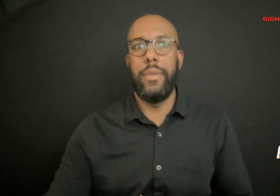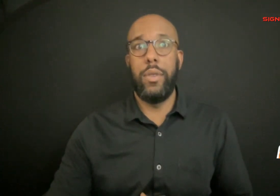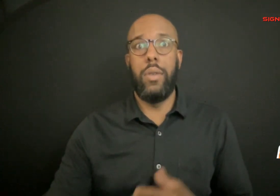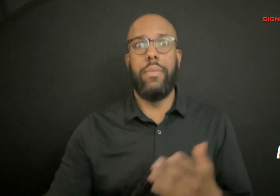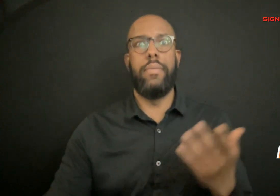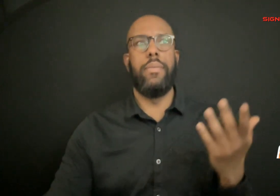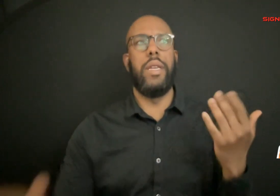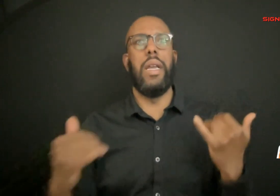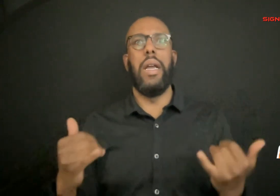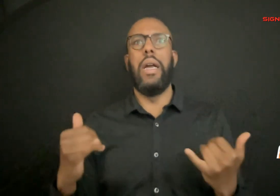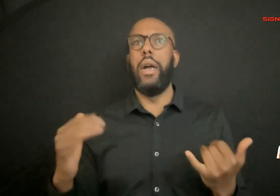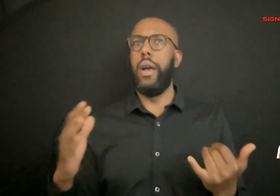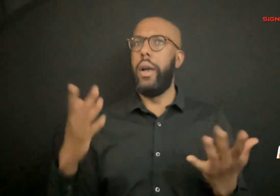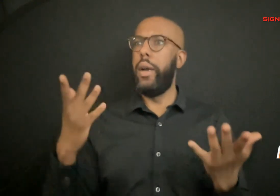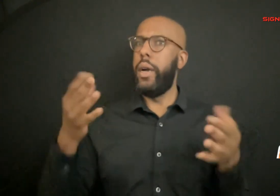It is official.